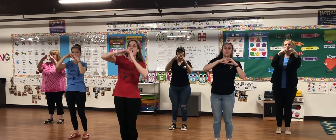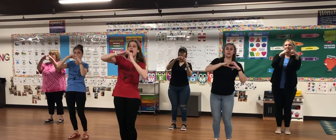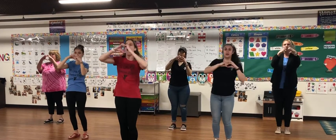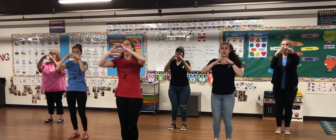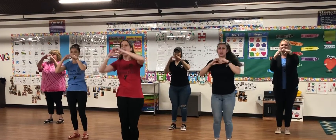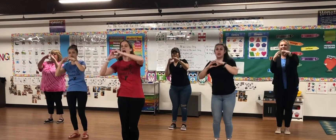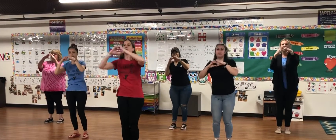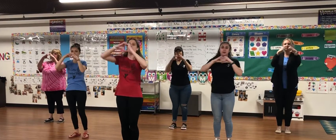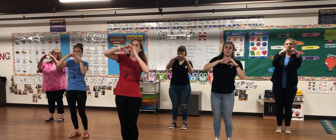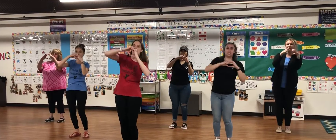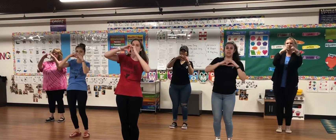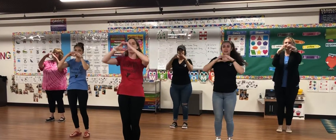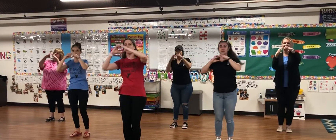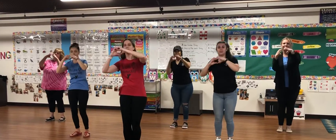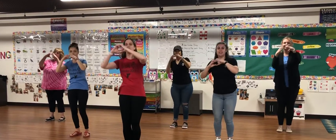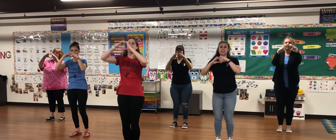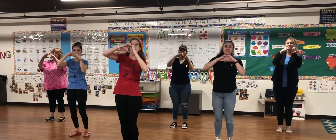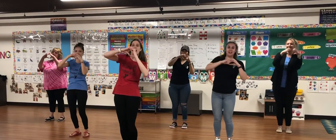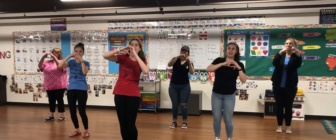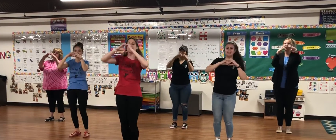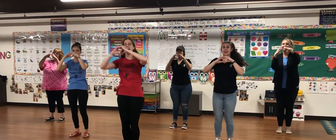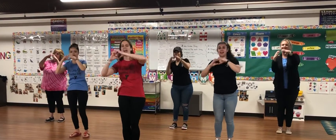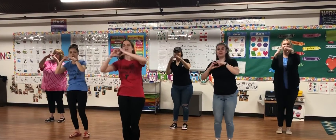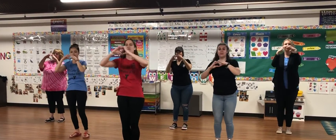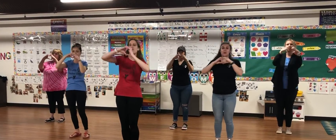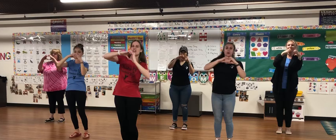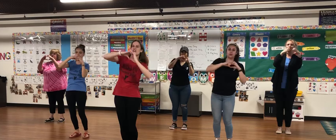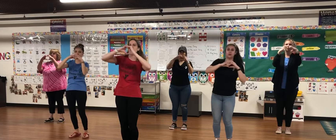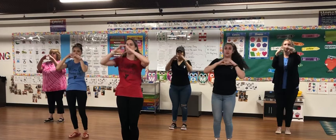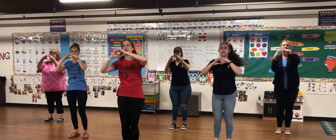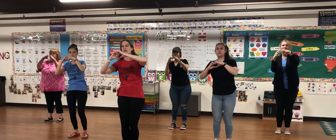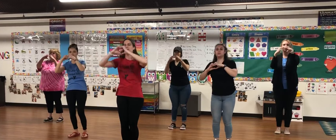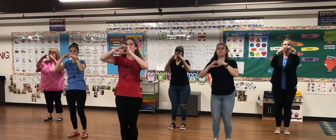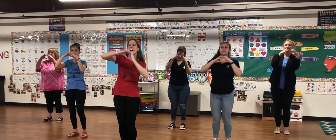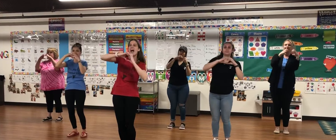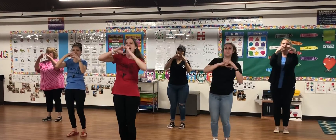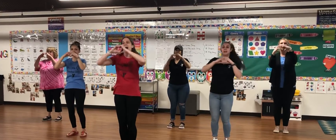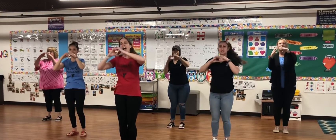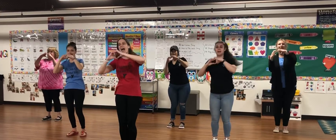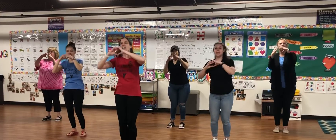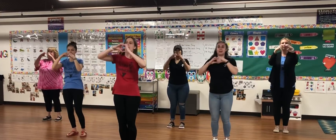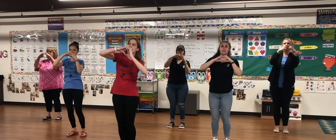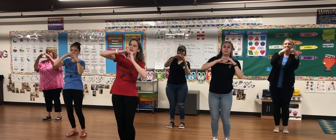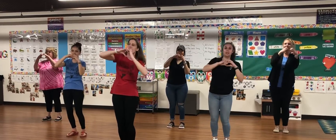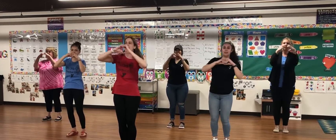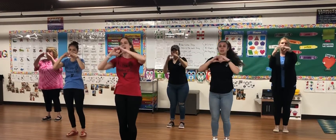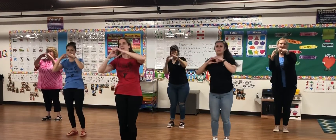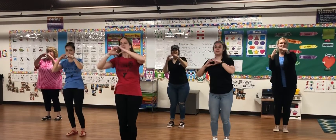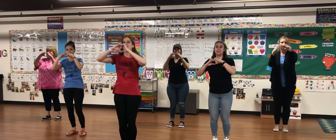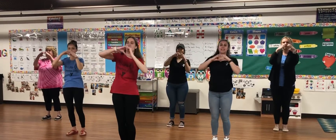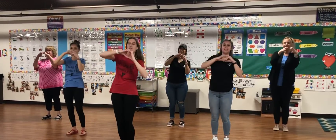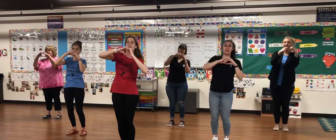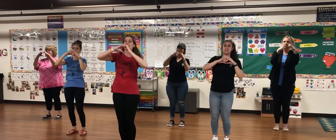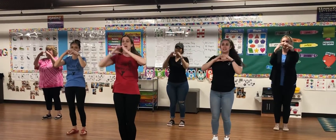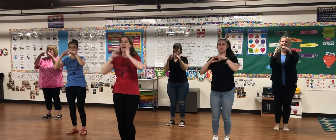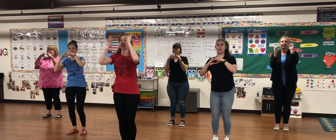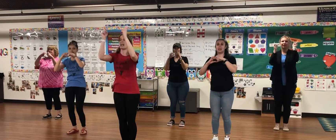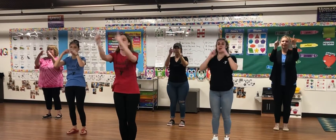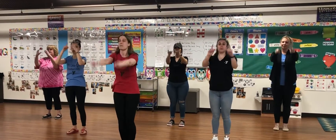I'm a medium-sized Valentine for you. I'm a medium-sized Valentine I'm